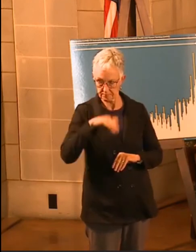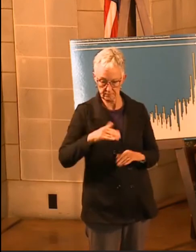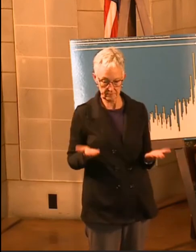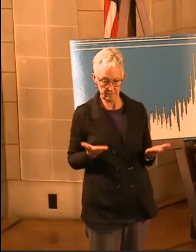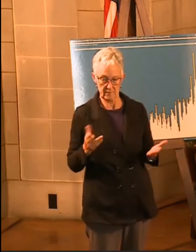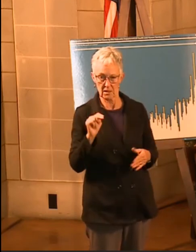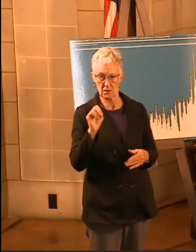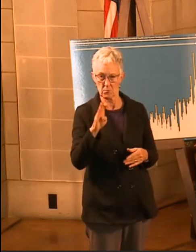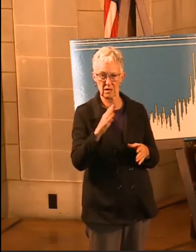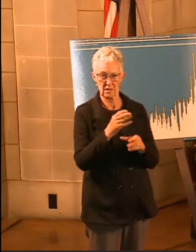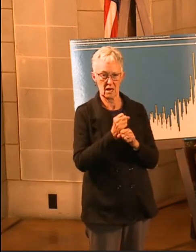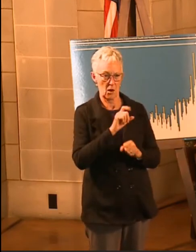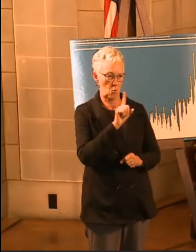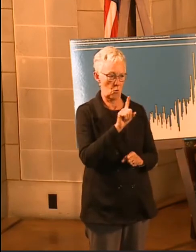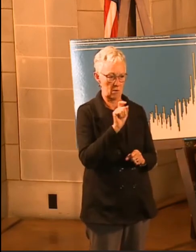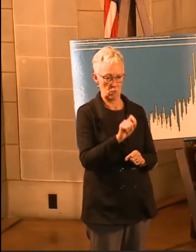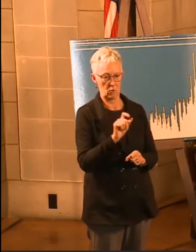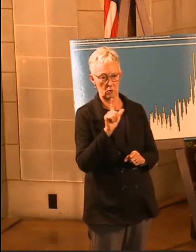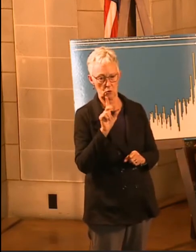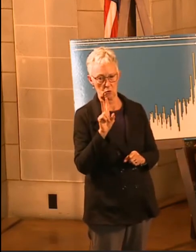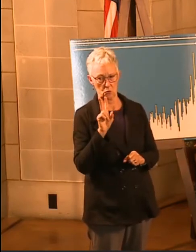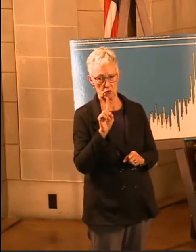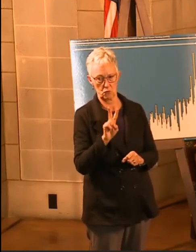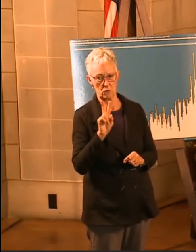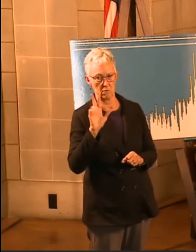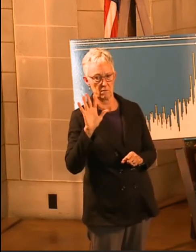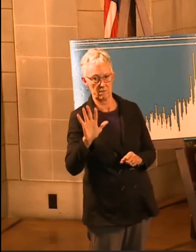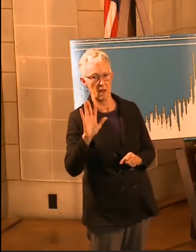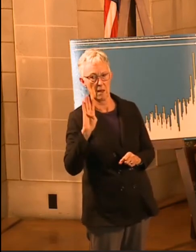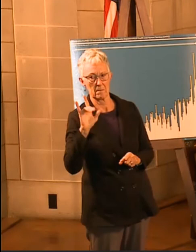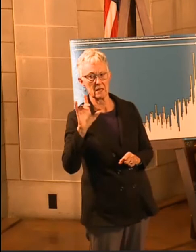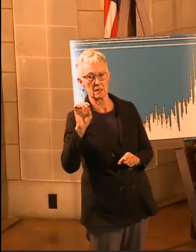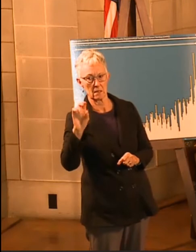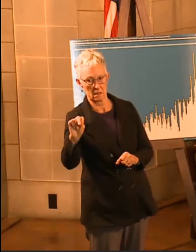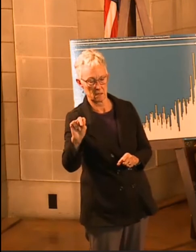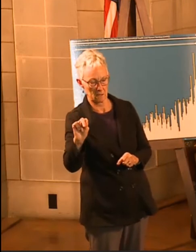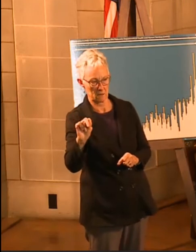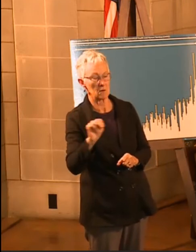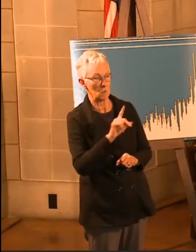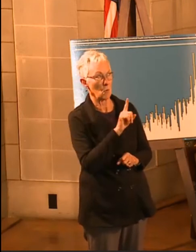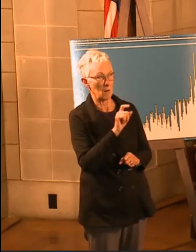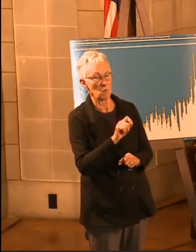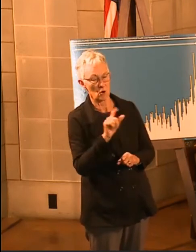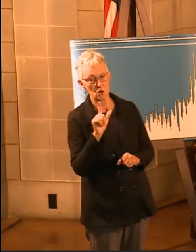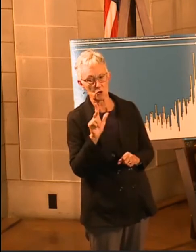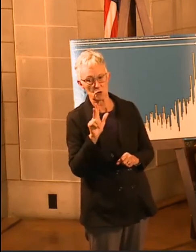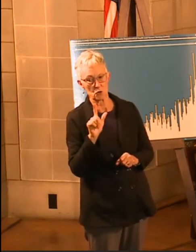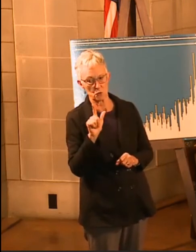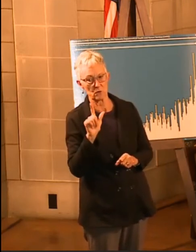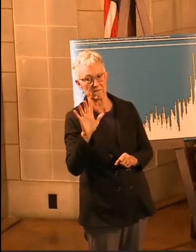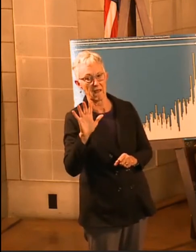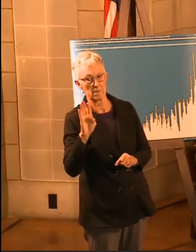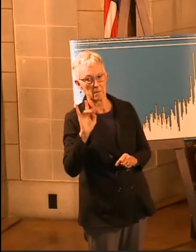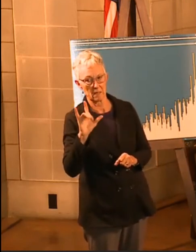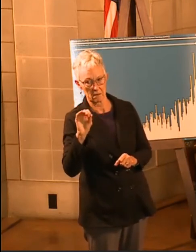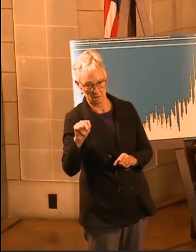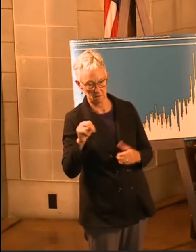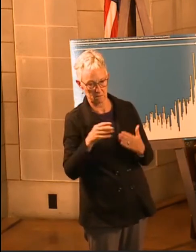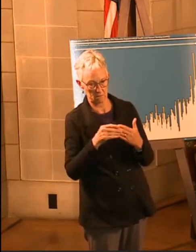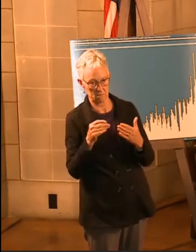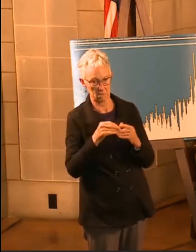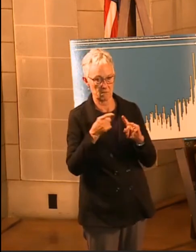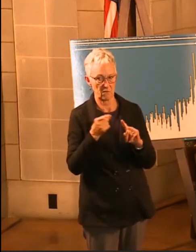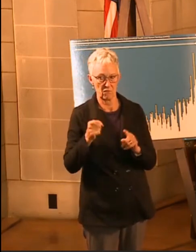received approximately $1.25 billion, not approximately, I think exactly $1.25 billion, in CARES Act